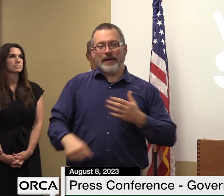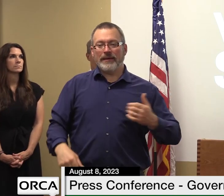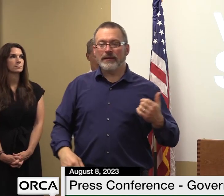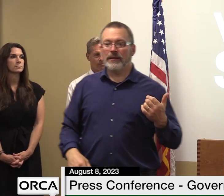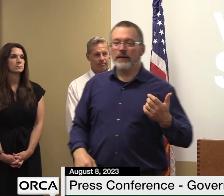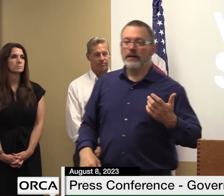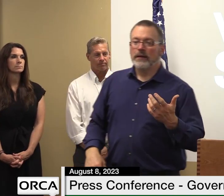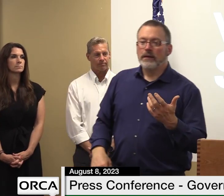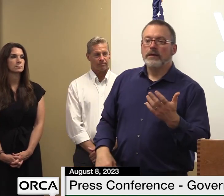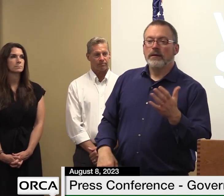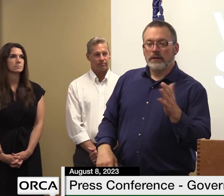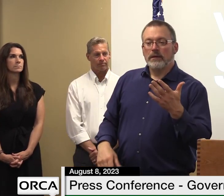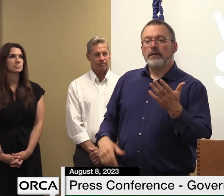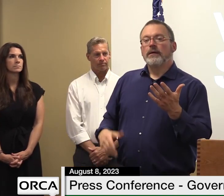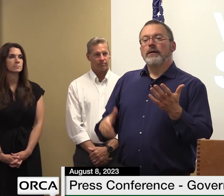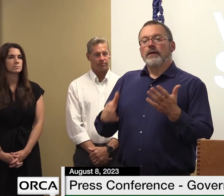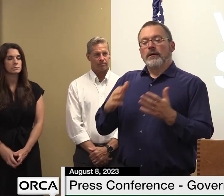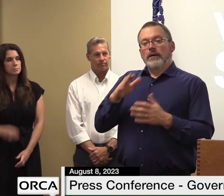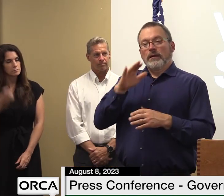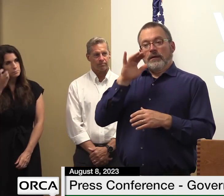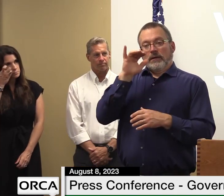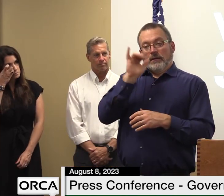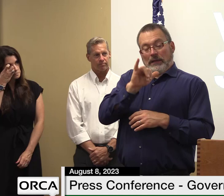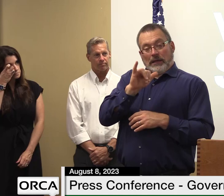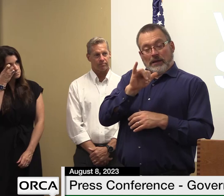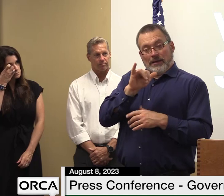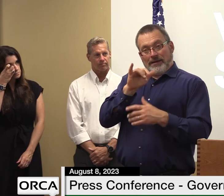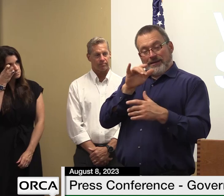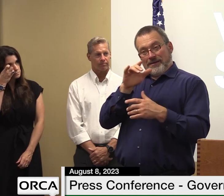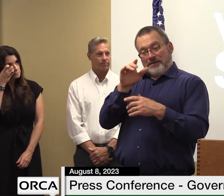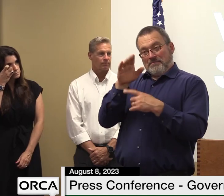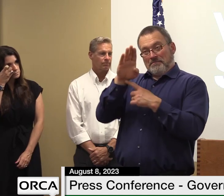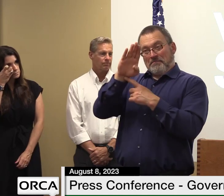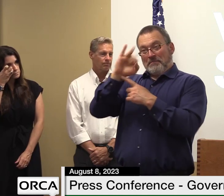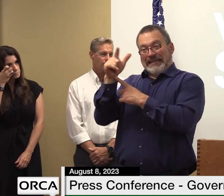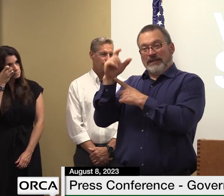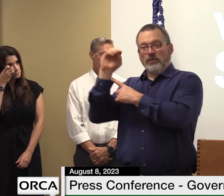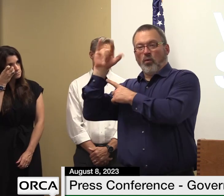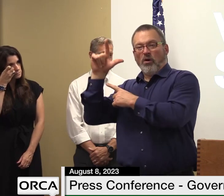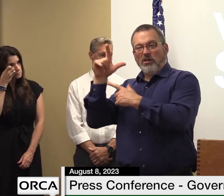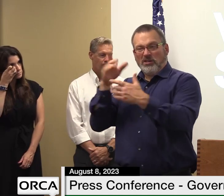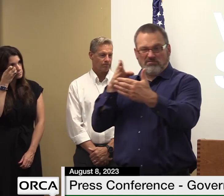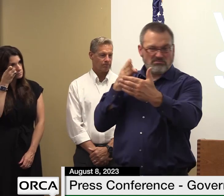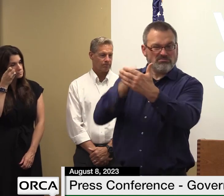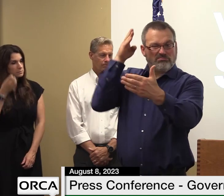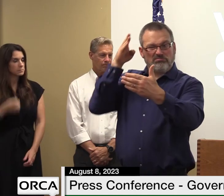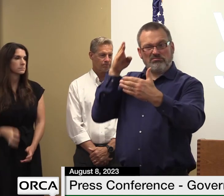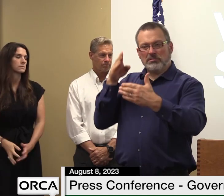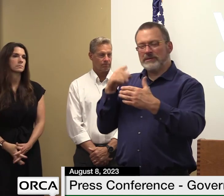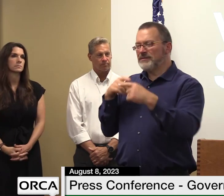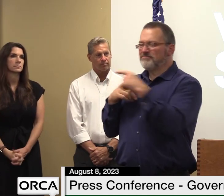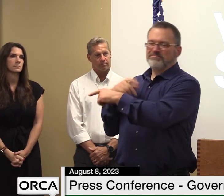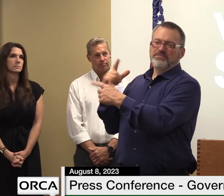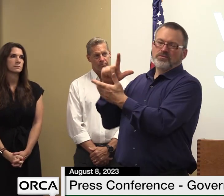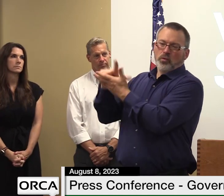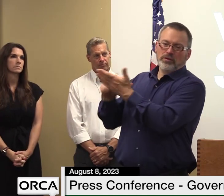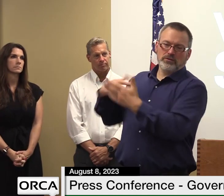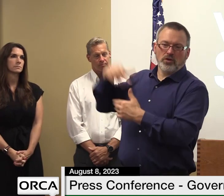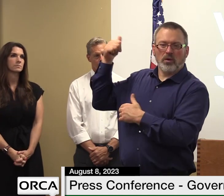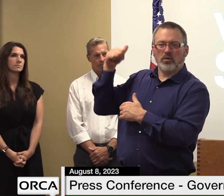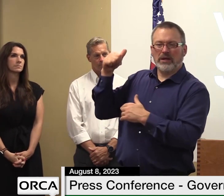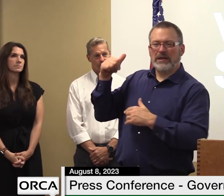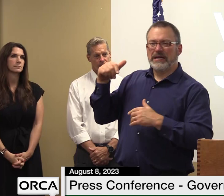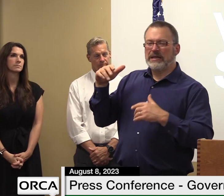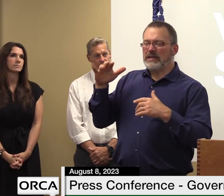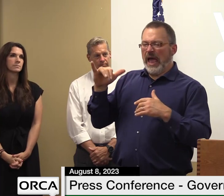on big oil by the attorney general and many attorney generals is going to be a daunting effort as well probably a long